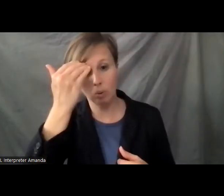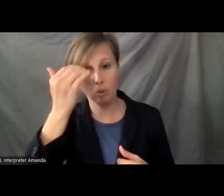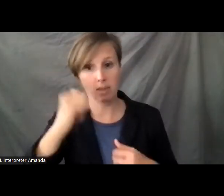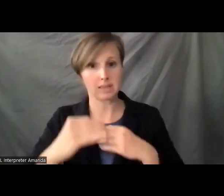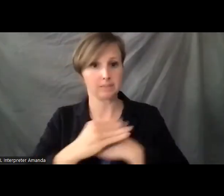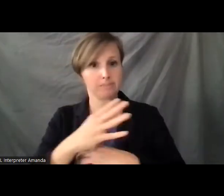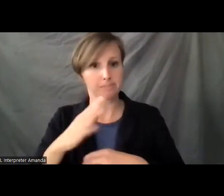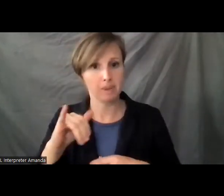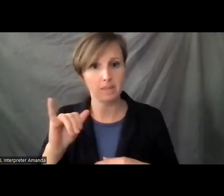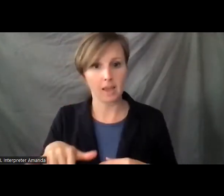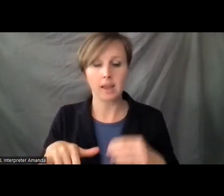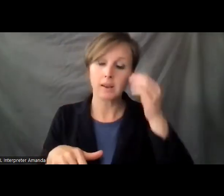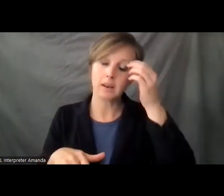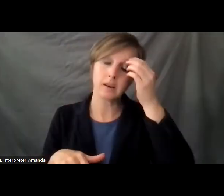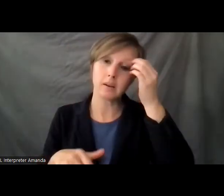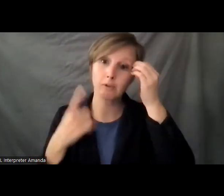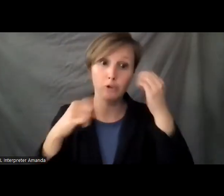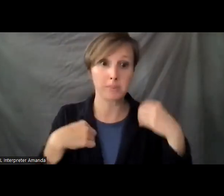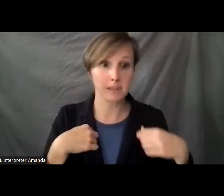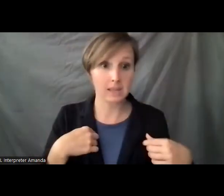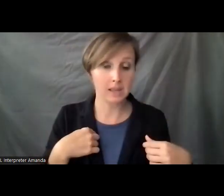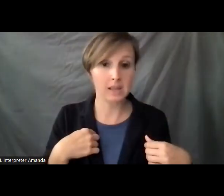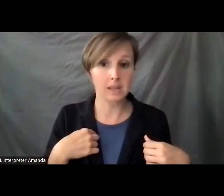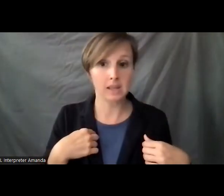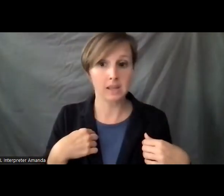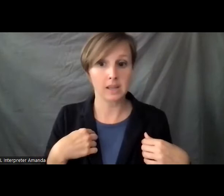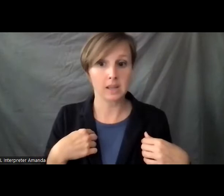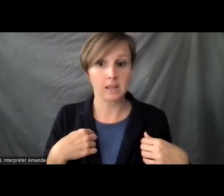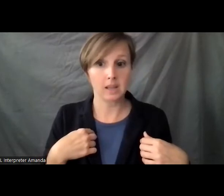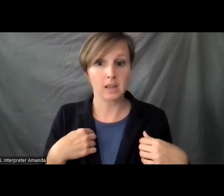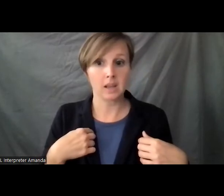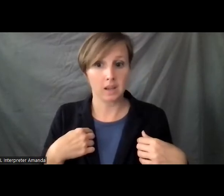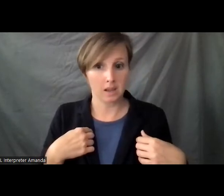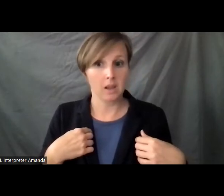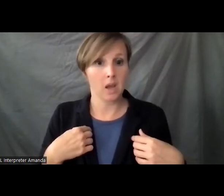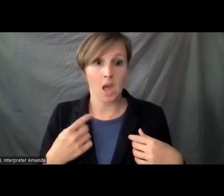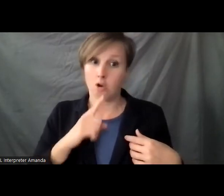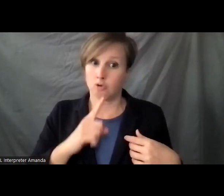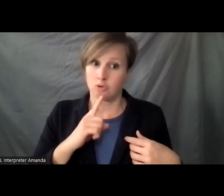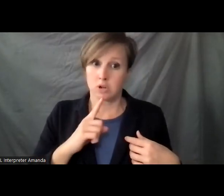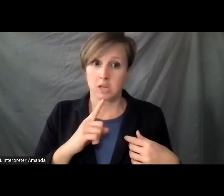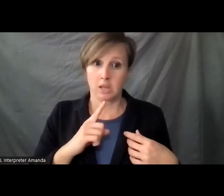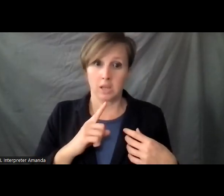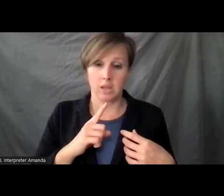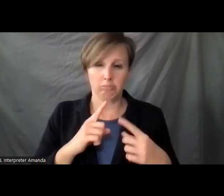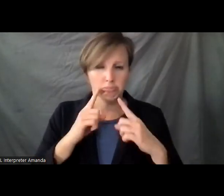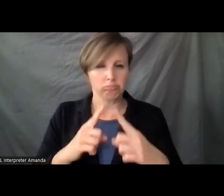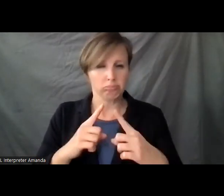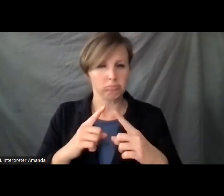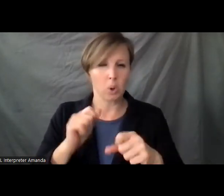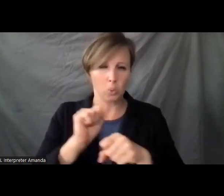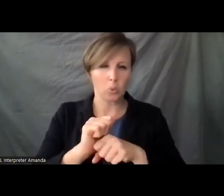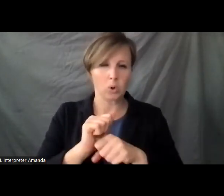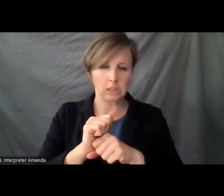by this. So for me, running as an independent, one of the things I'm really keen on working